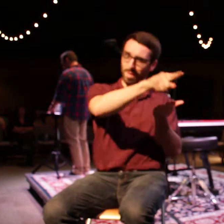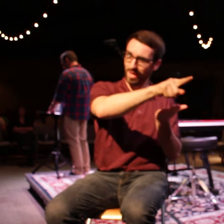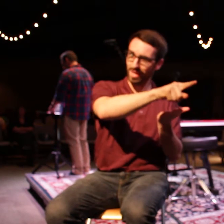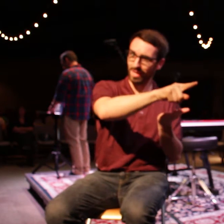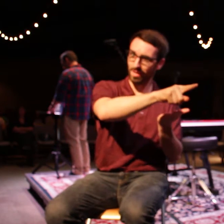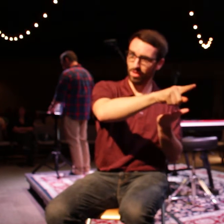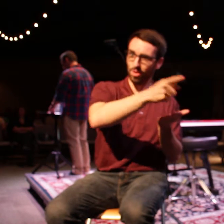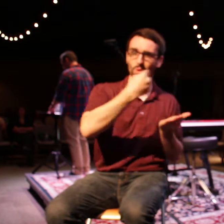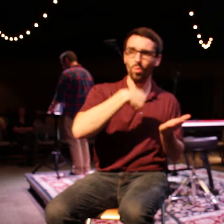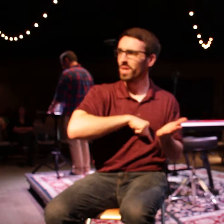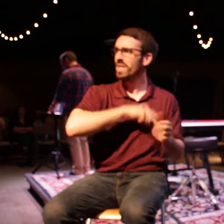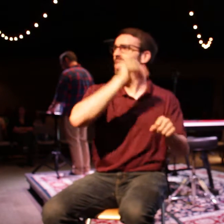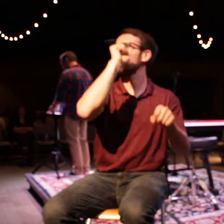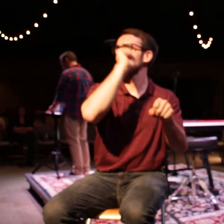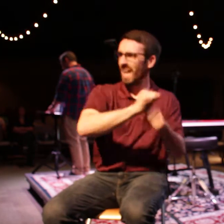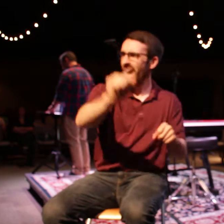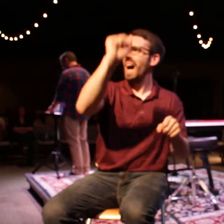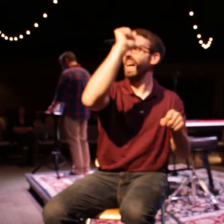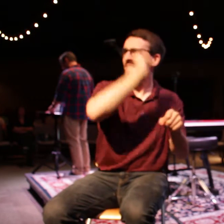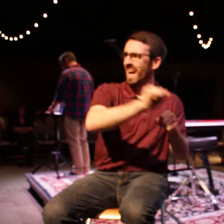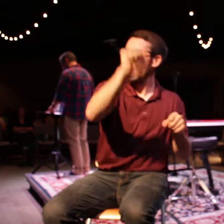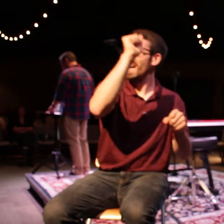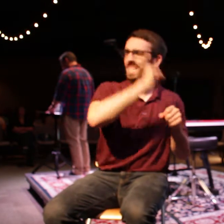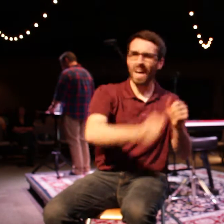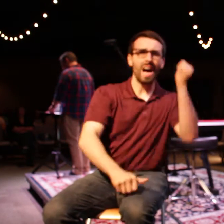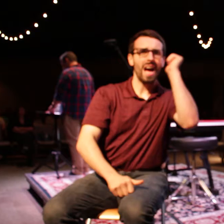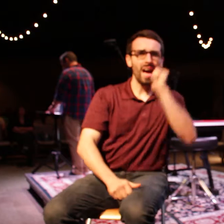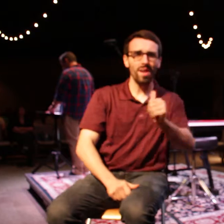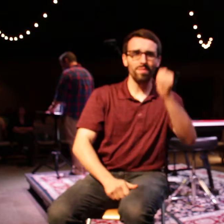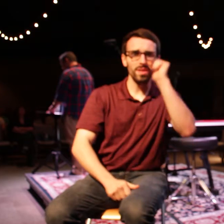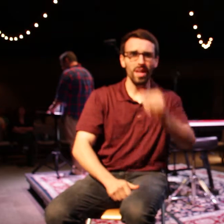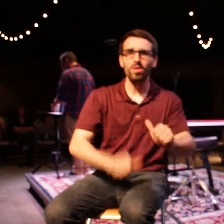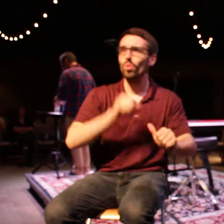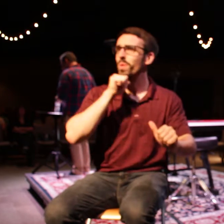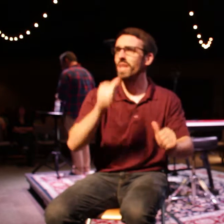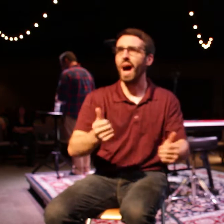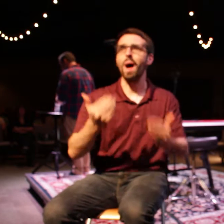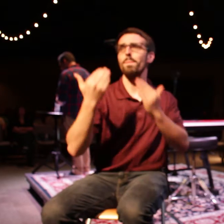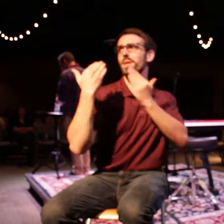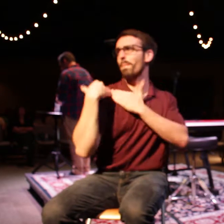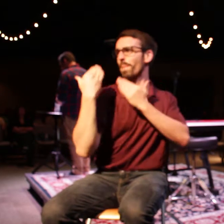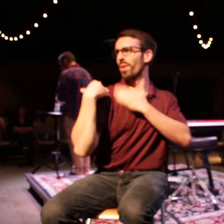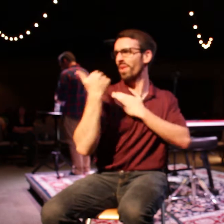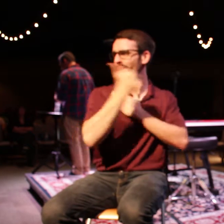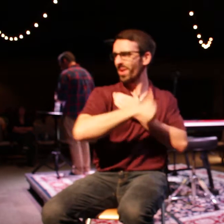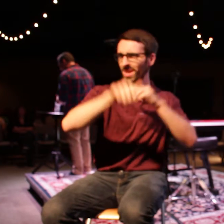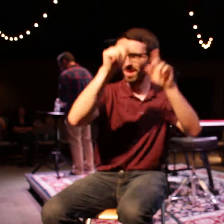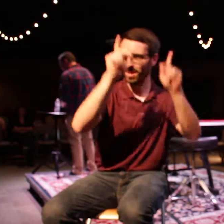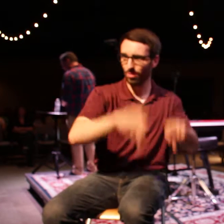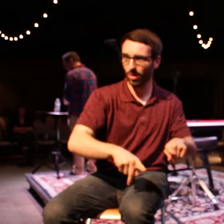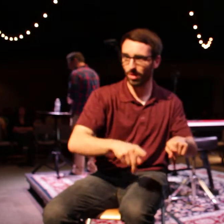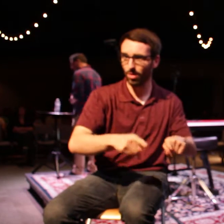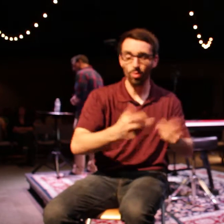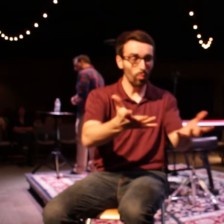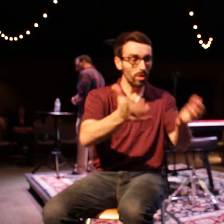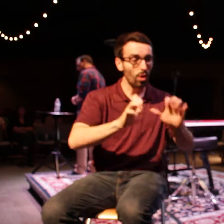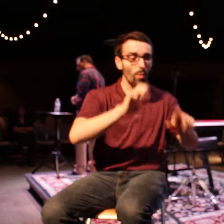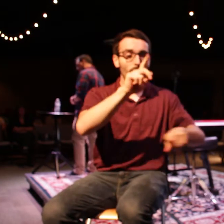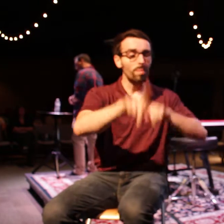night so we would not be a burden to any of you. We certainly had the right to ask you to feed us, but we wanted to give you an example to follow.